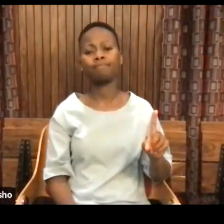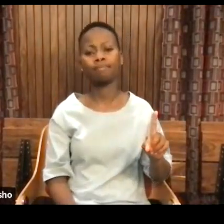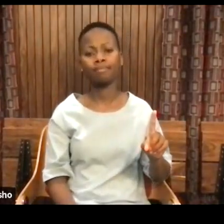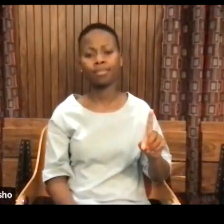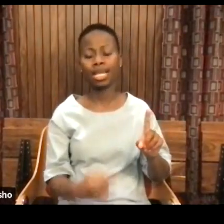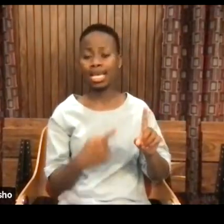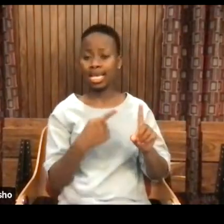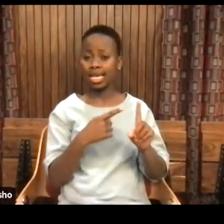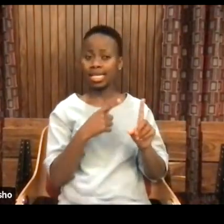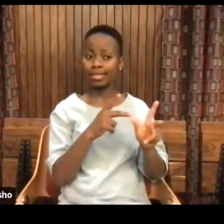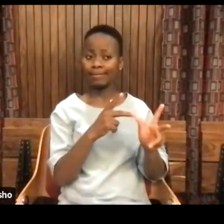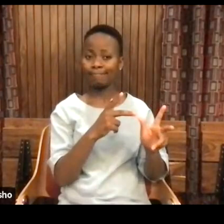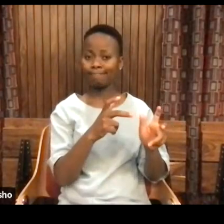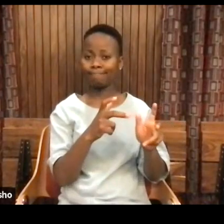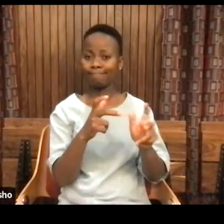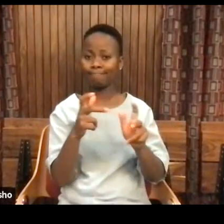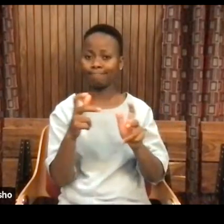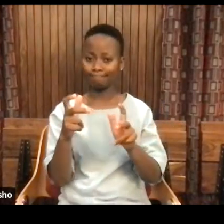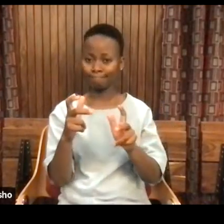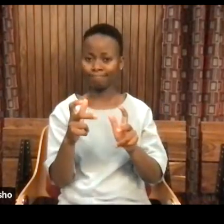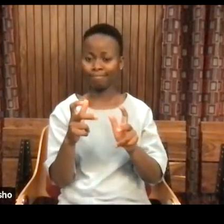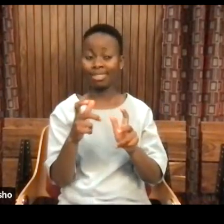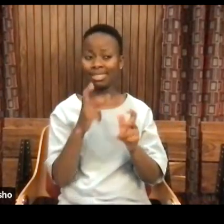encountering unreasonable reason.